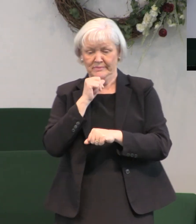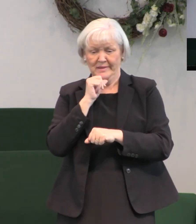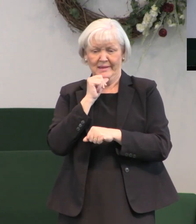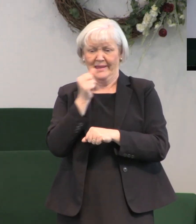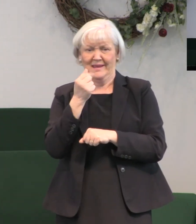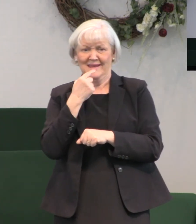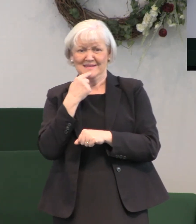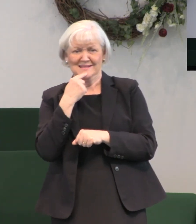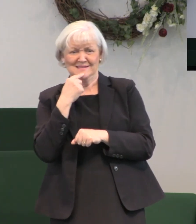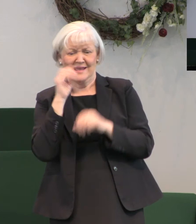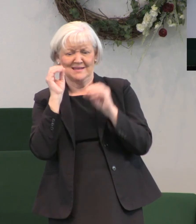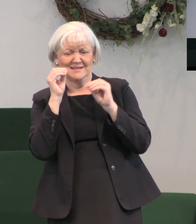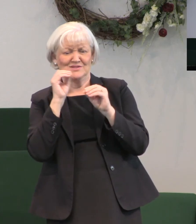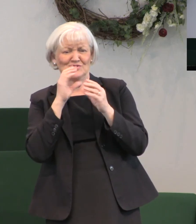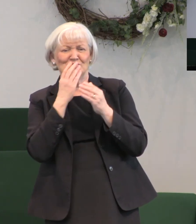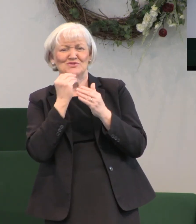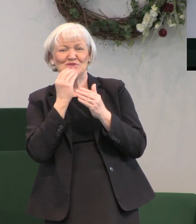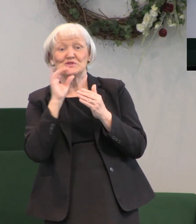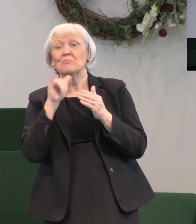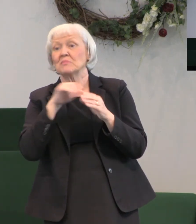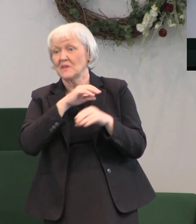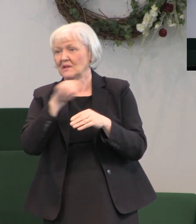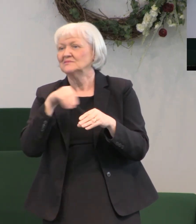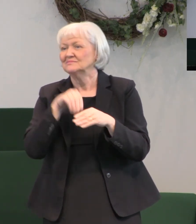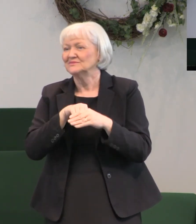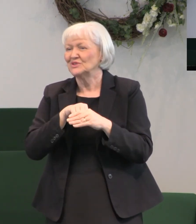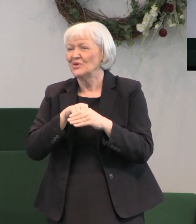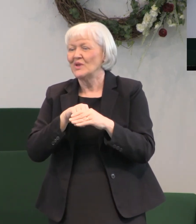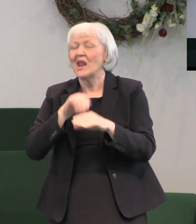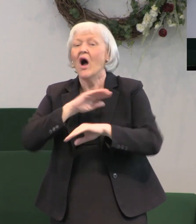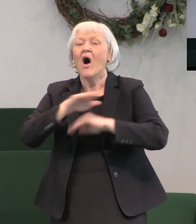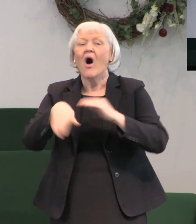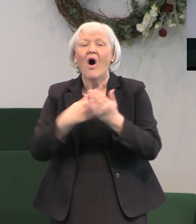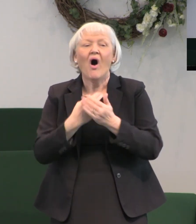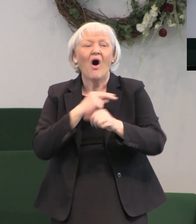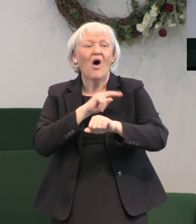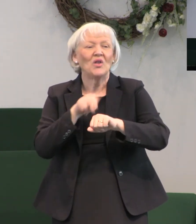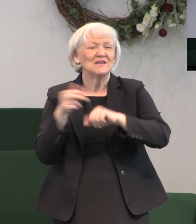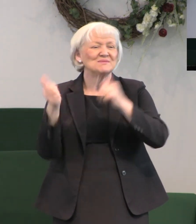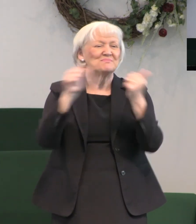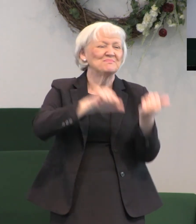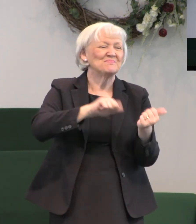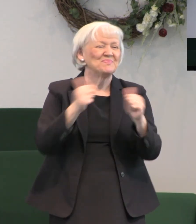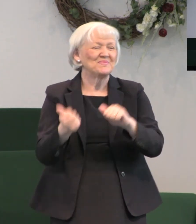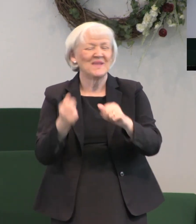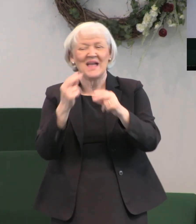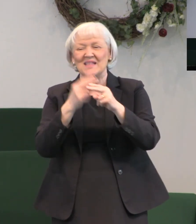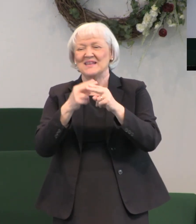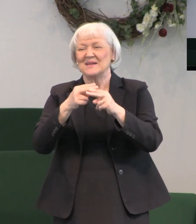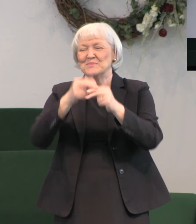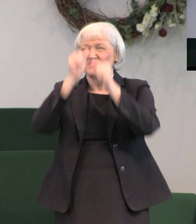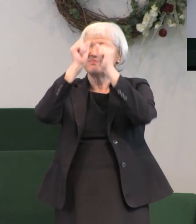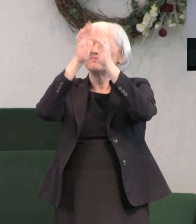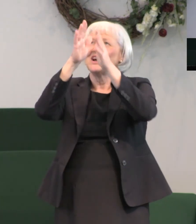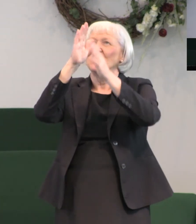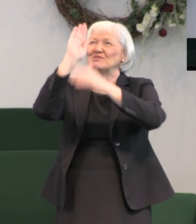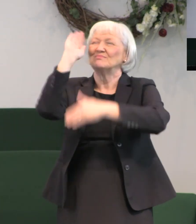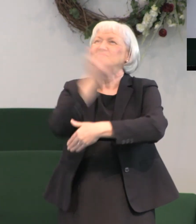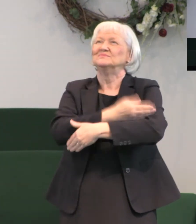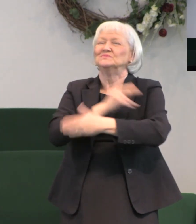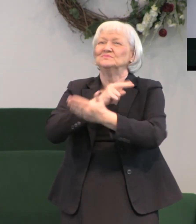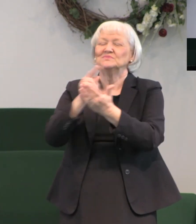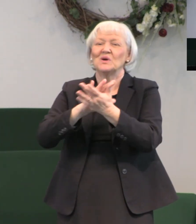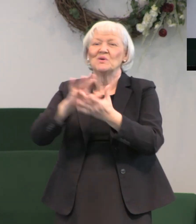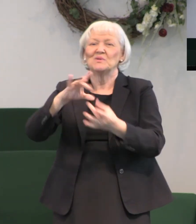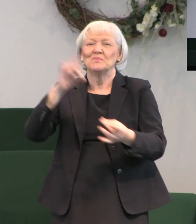but they're included in that go and teach all nations baptizing them the name of the father and the son the holy spirit and teaching them to